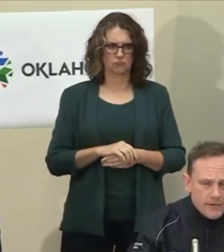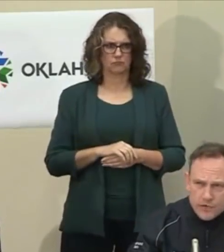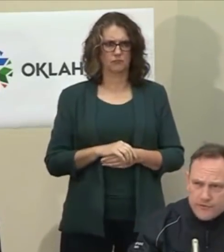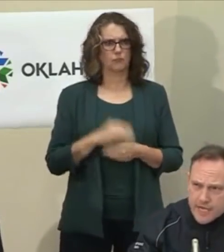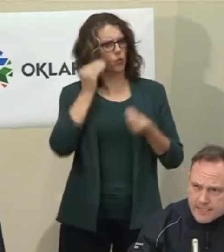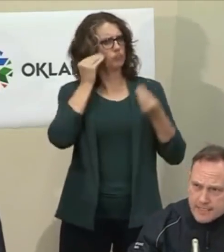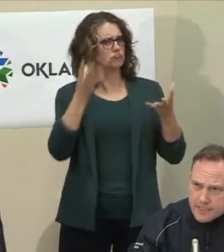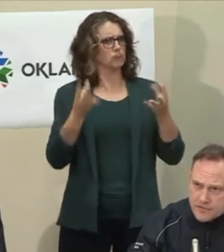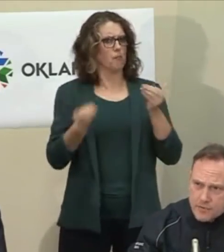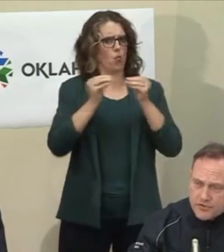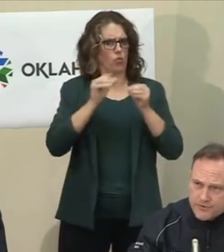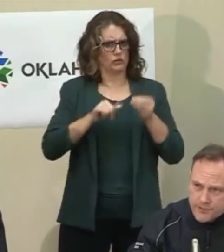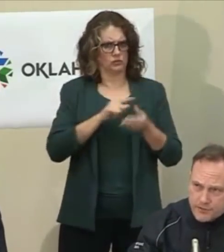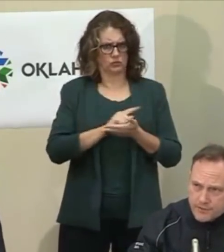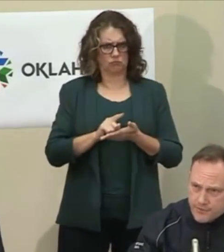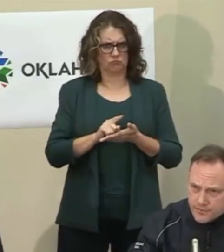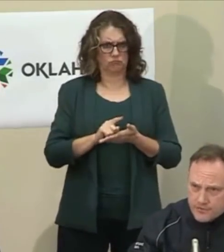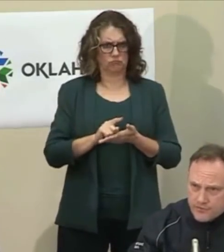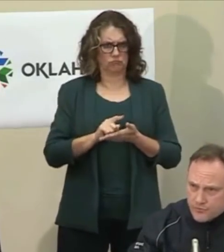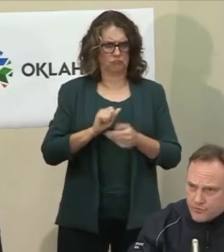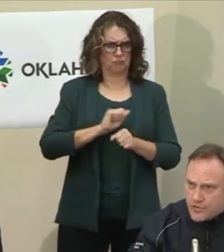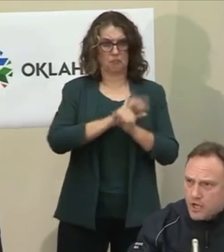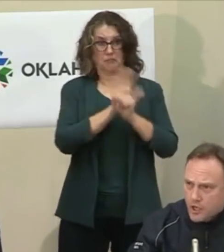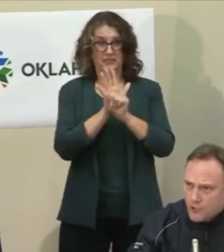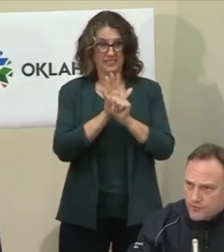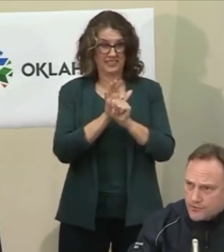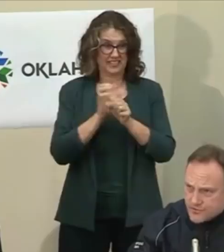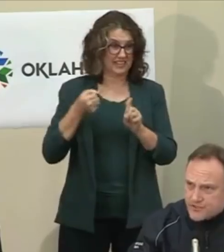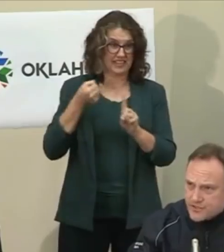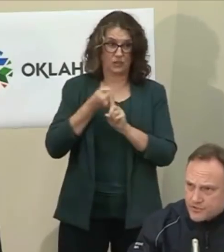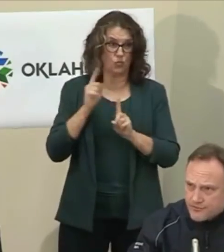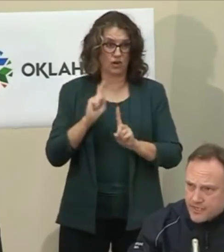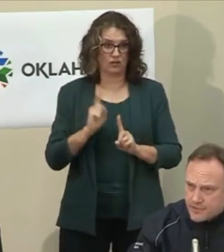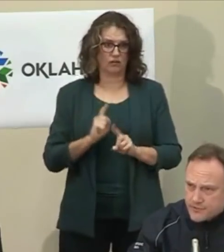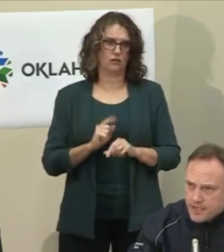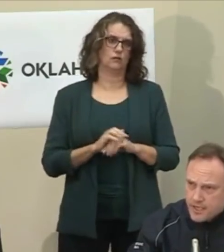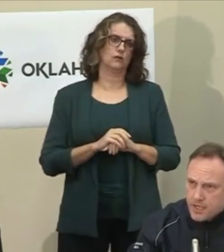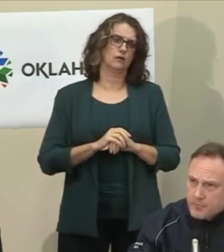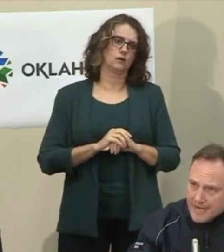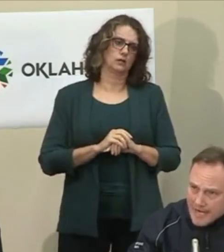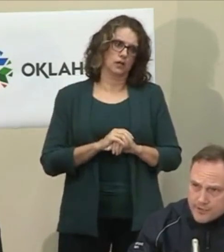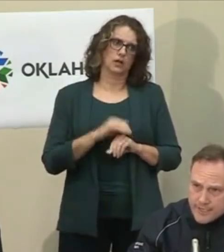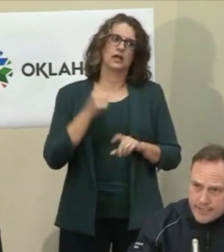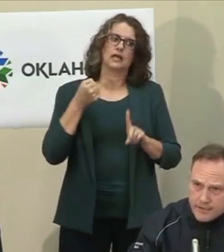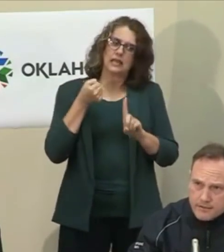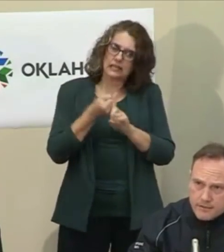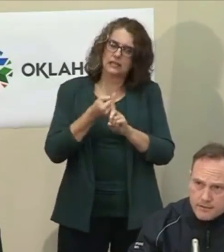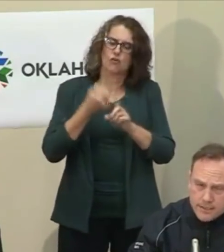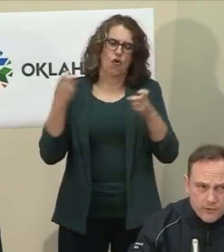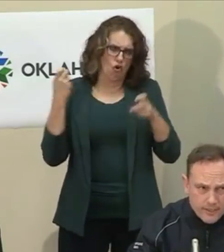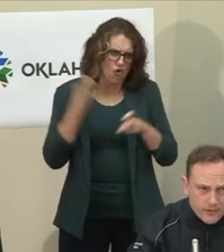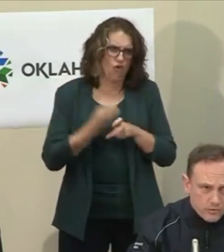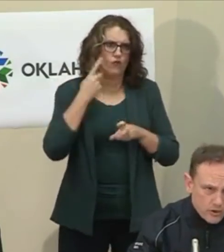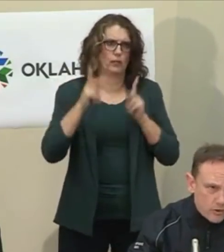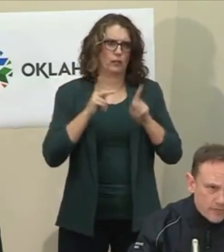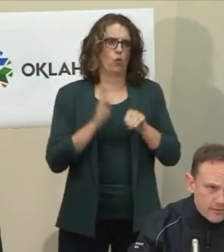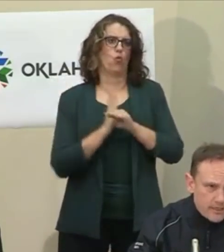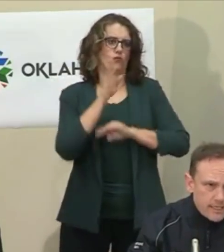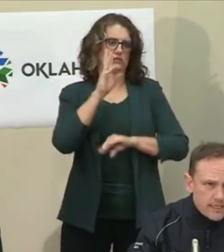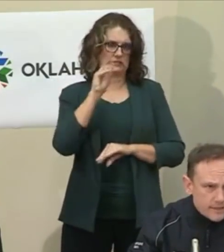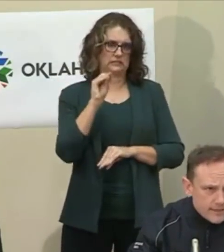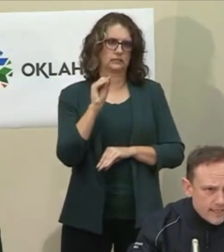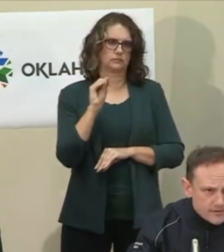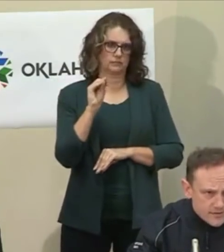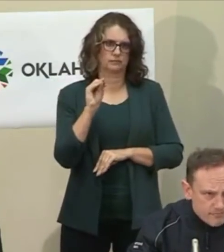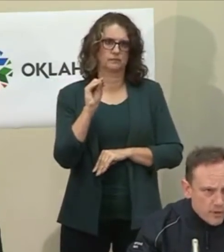that COVID-19 hits most severely those individuals over 60 years of age. But our data here in Oklahoma